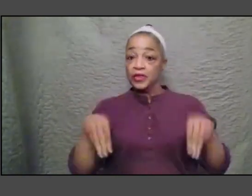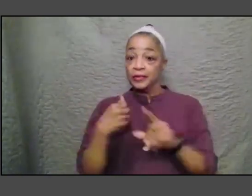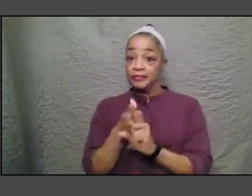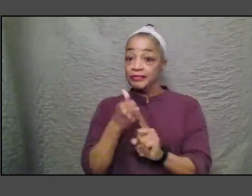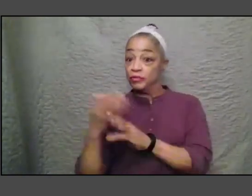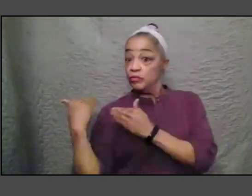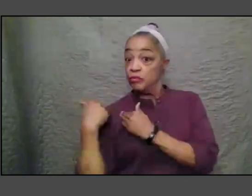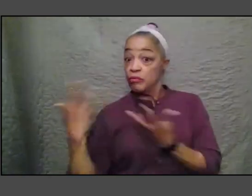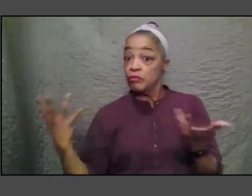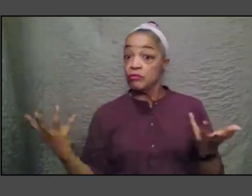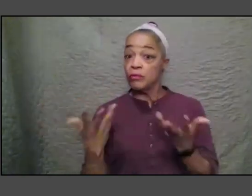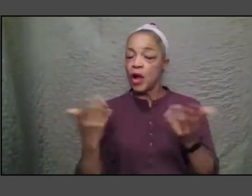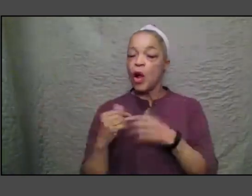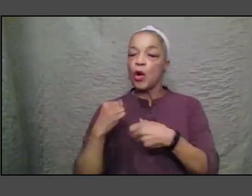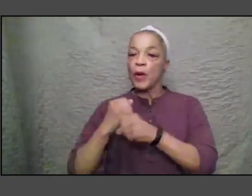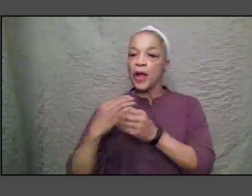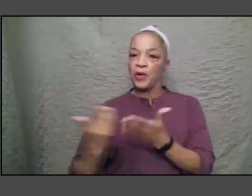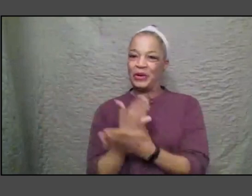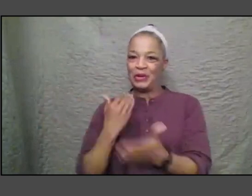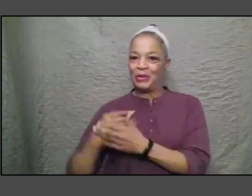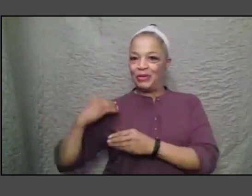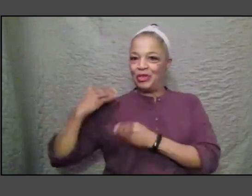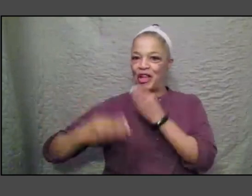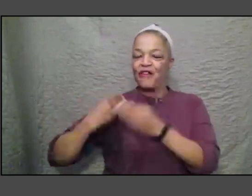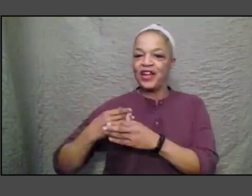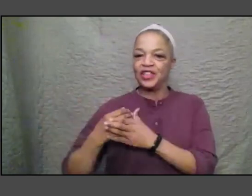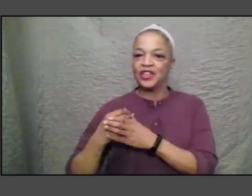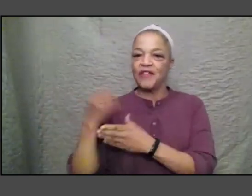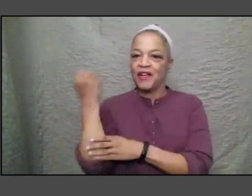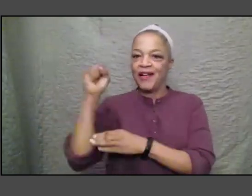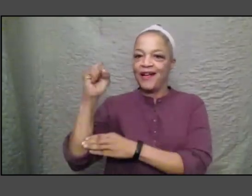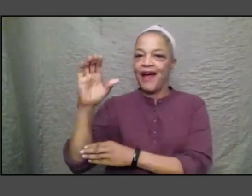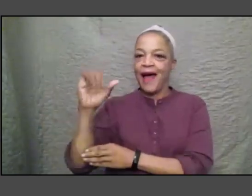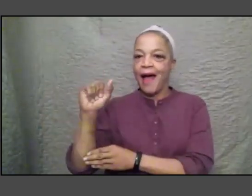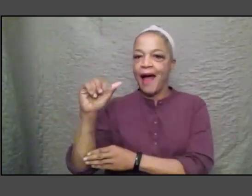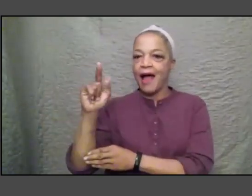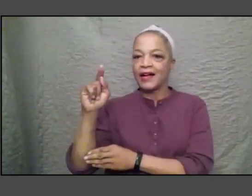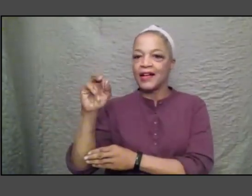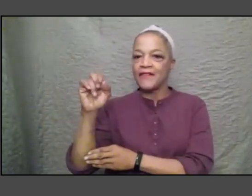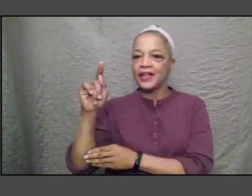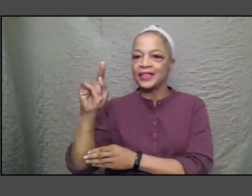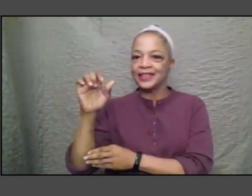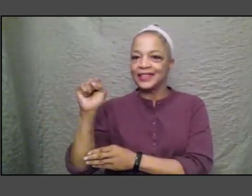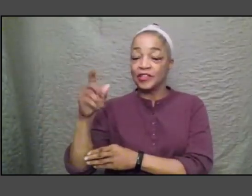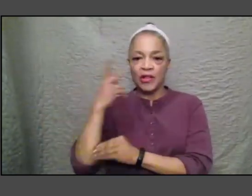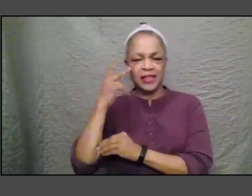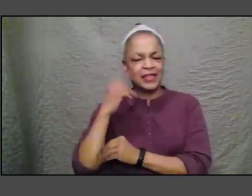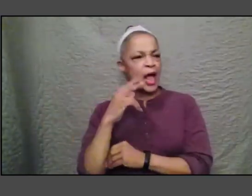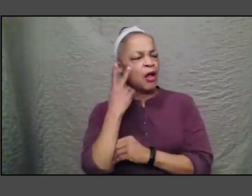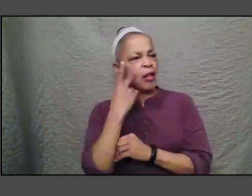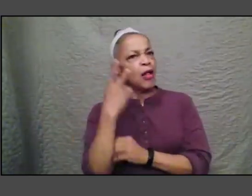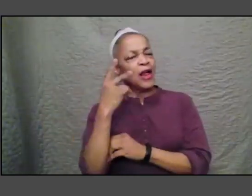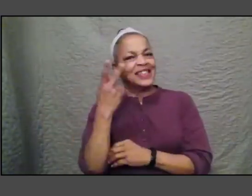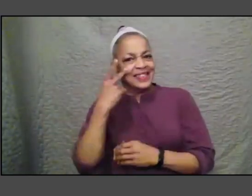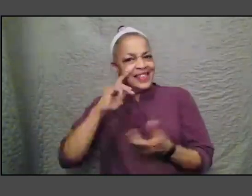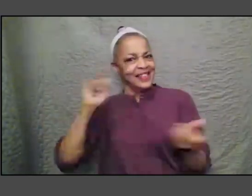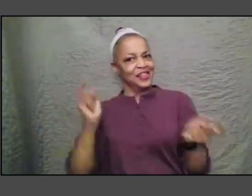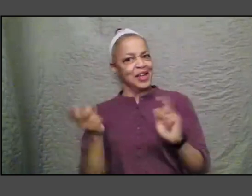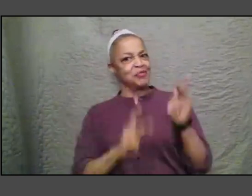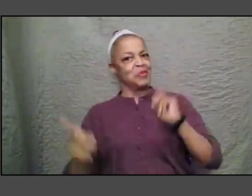generations of activists who look back and say look at the changes that people made and it's really now our turn